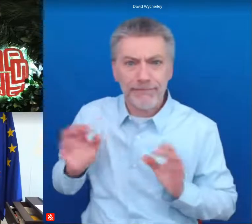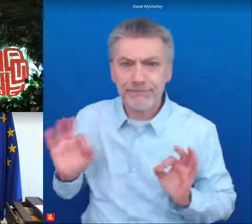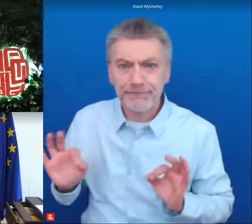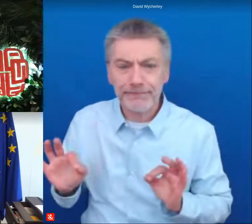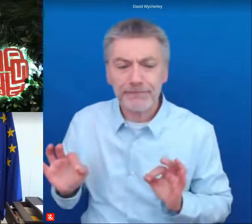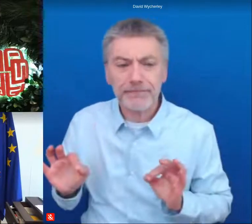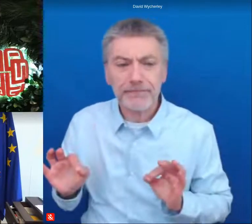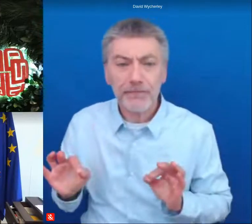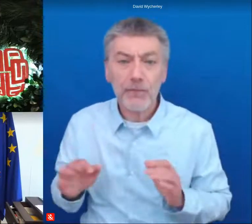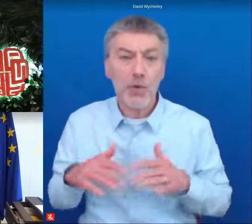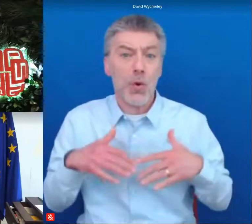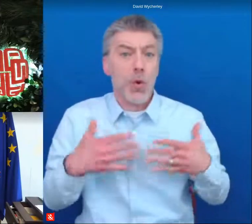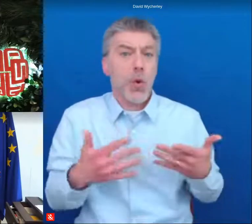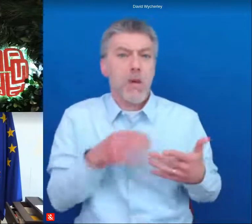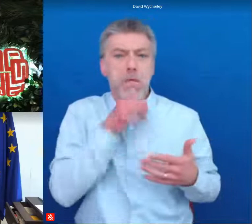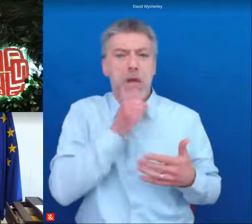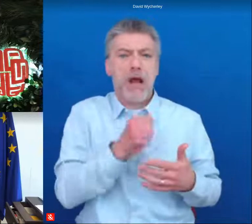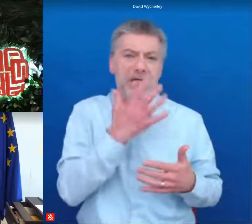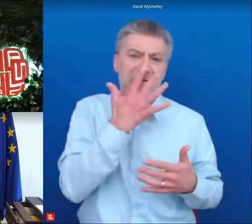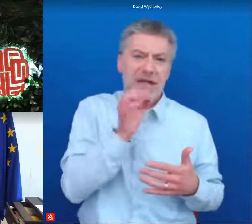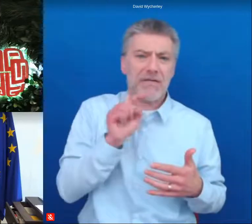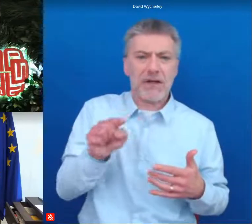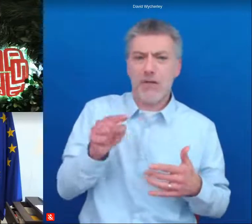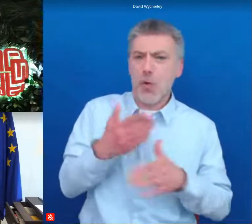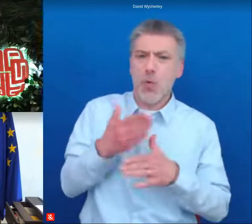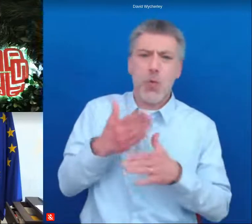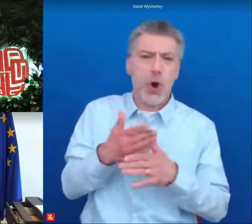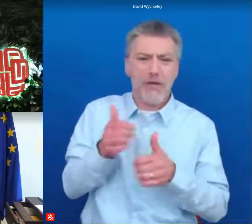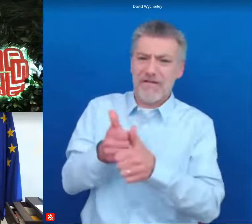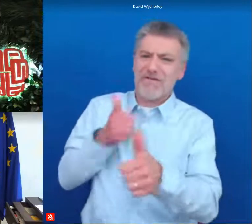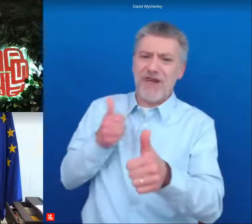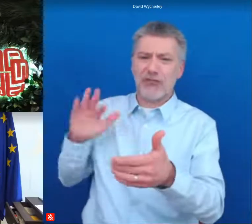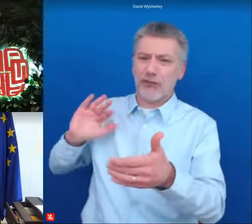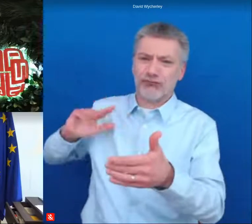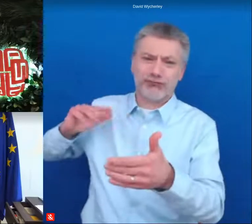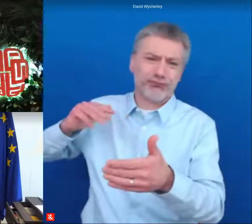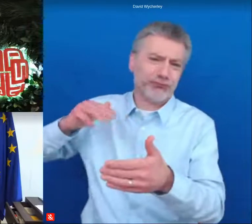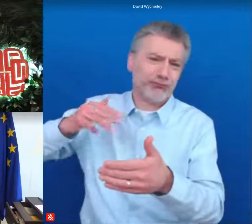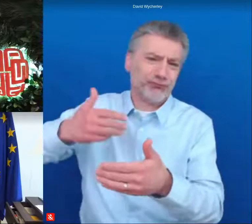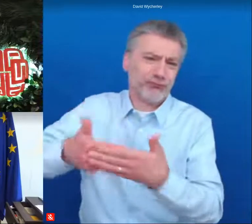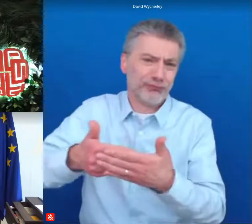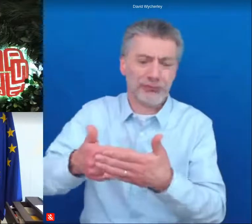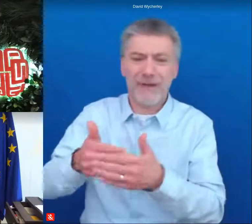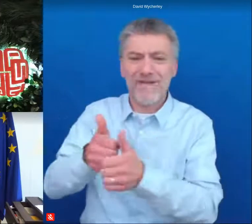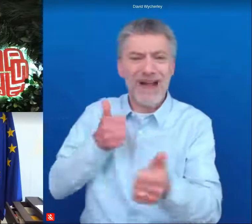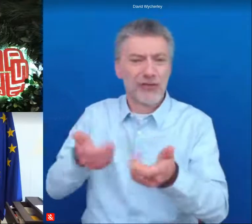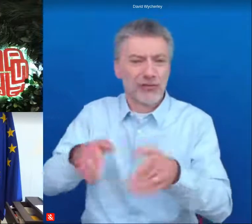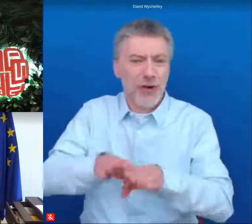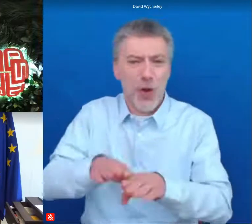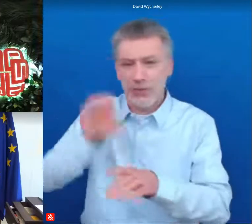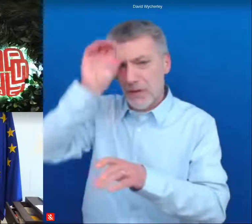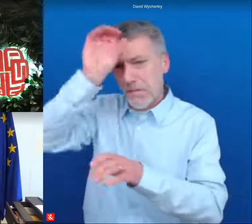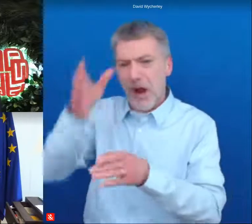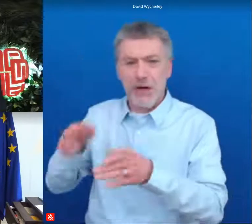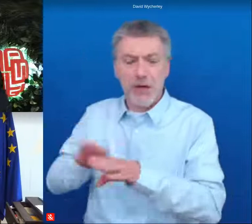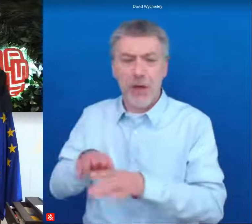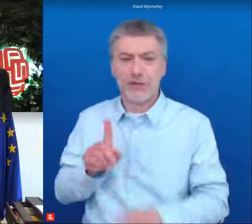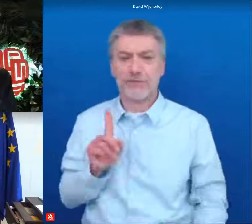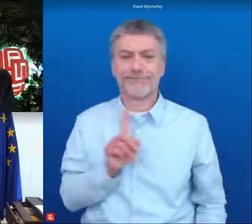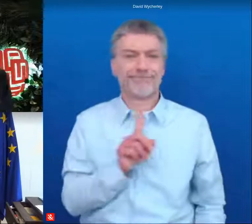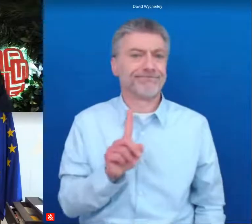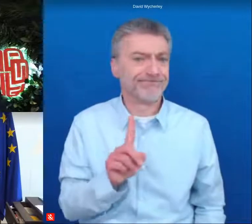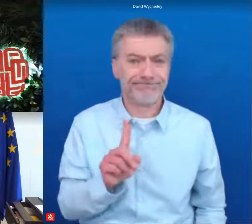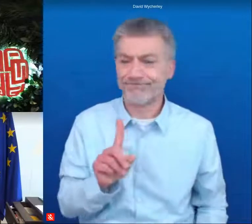lost his job when the factory or mine closed he wonders what has happened to his